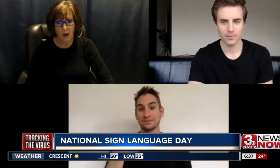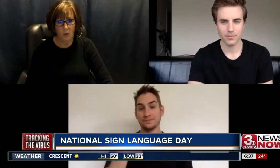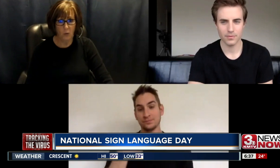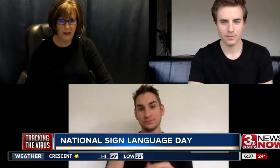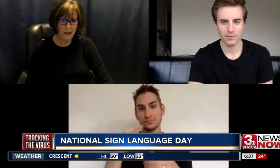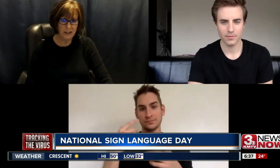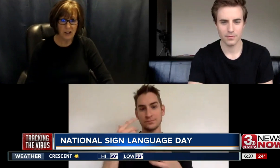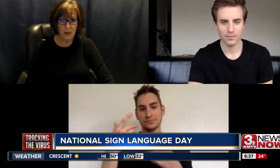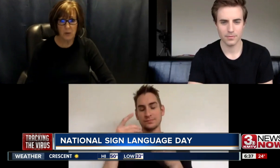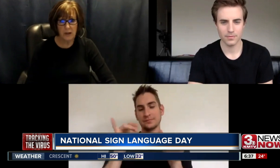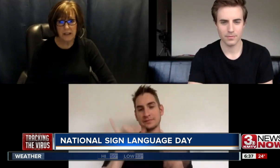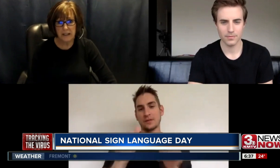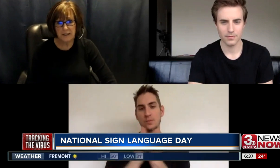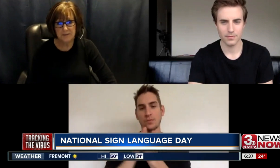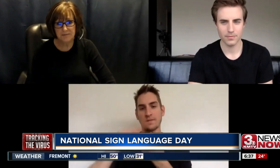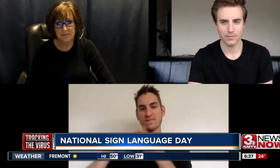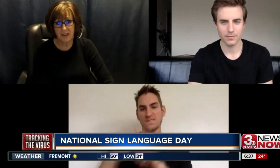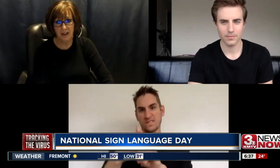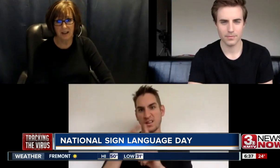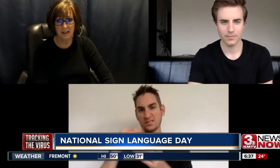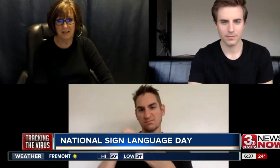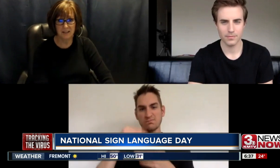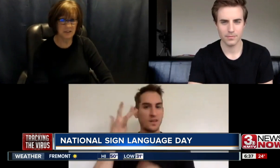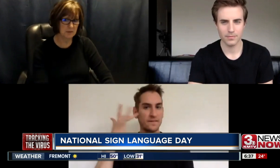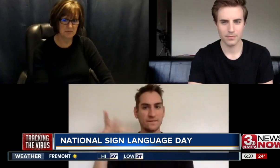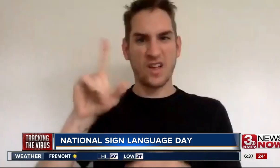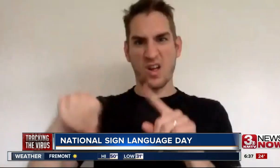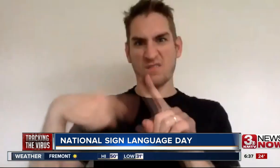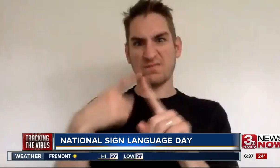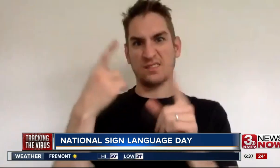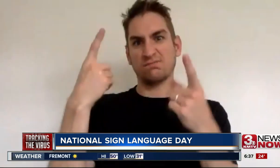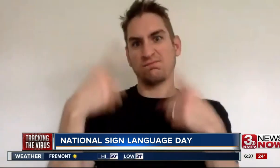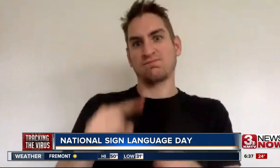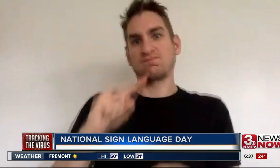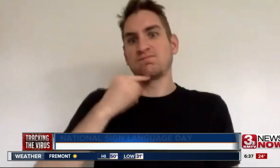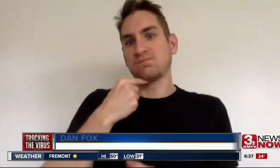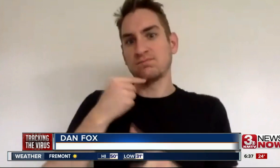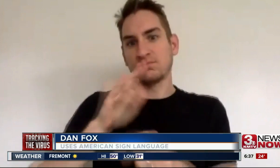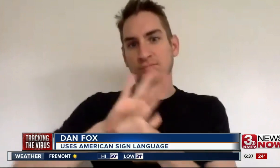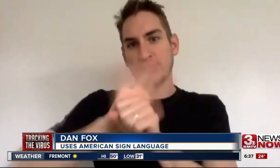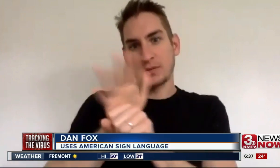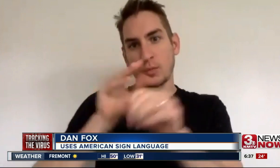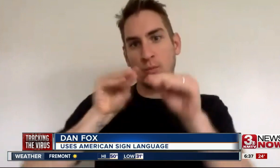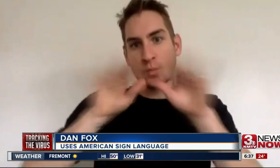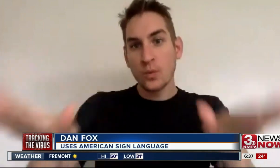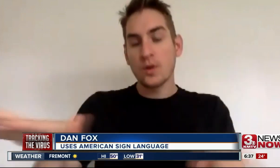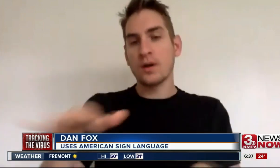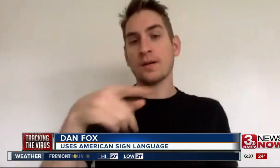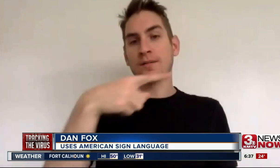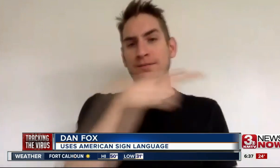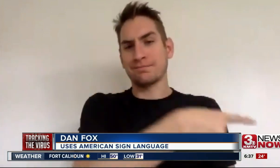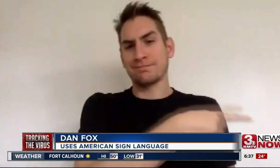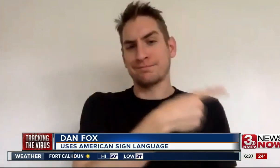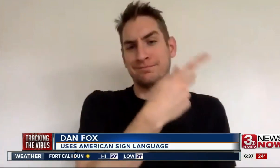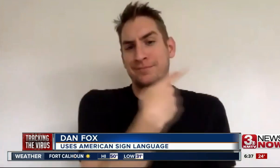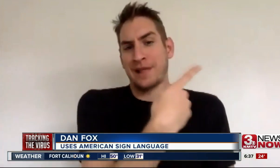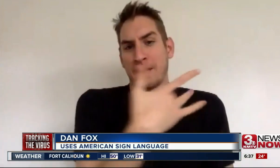Well, you know, really, I've been staying in Friends with California since the coronavirus